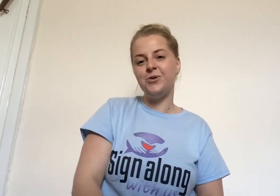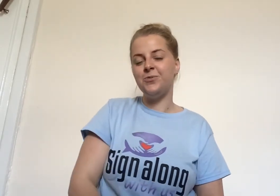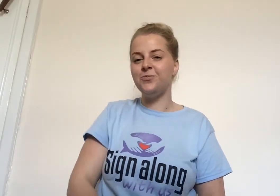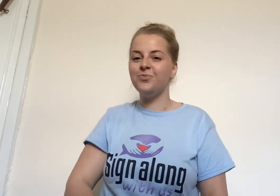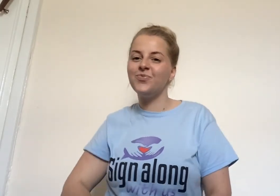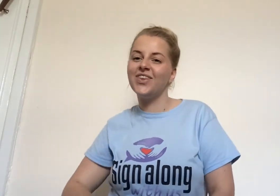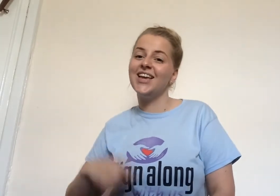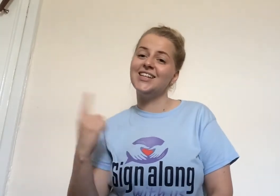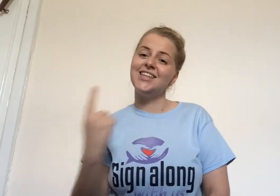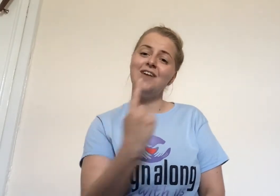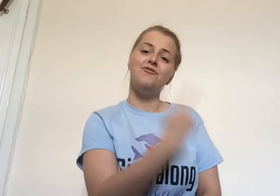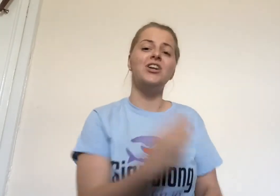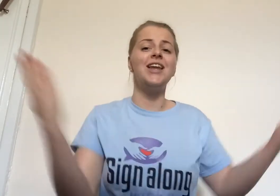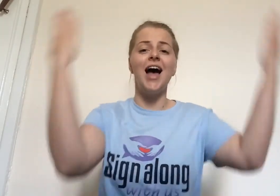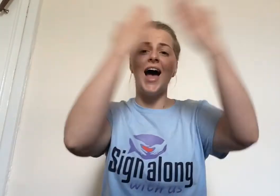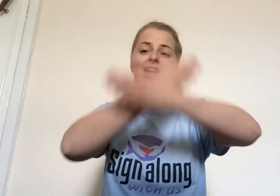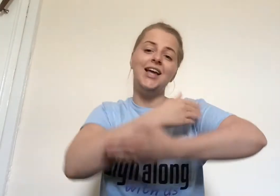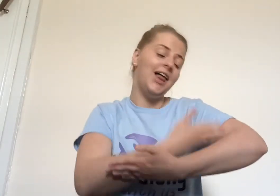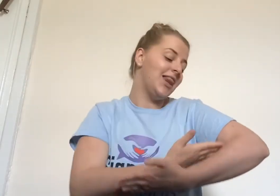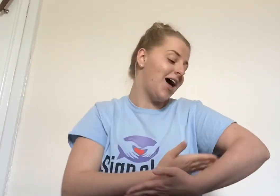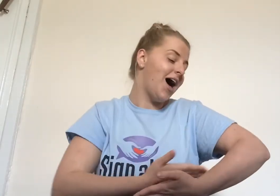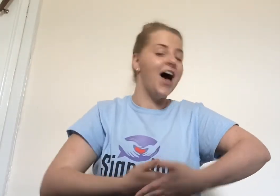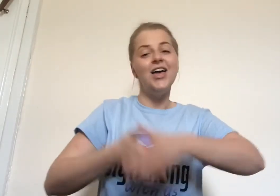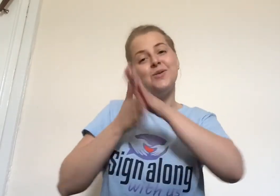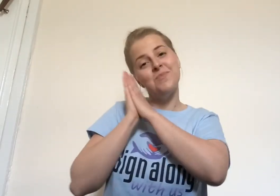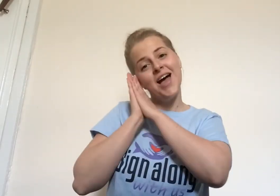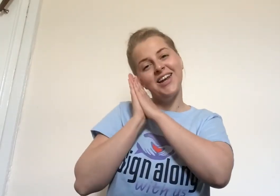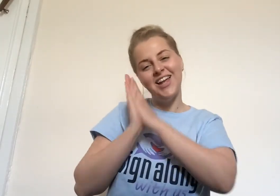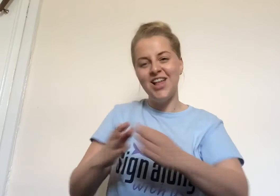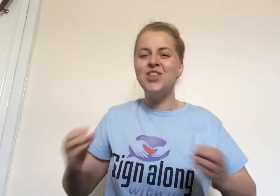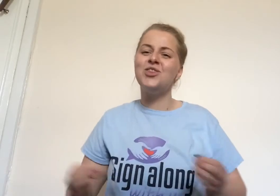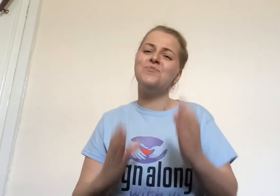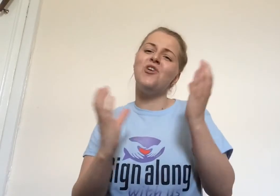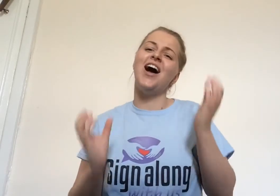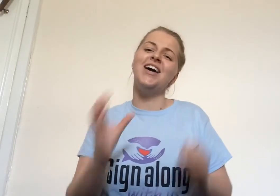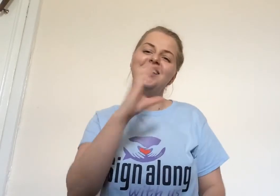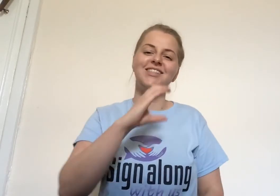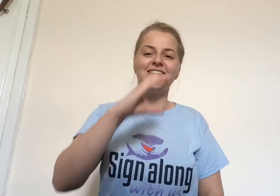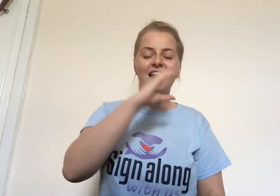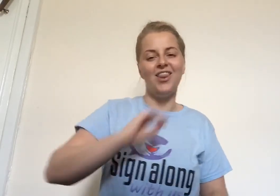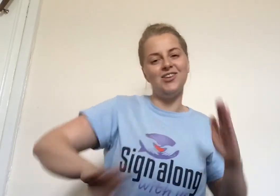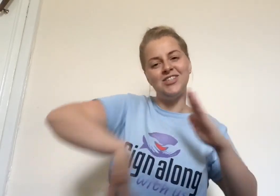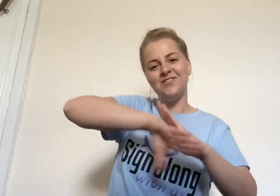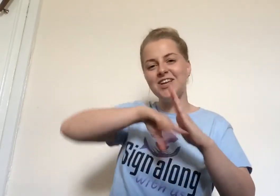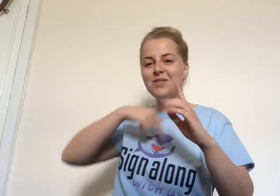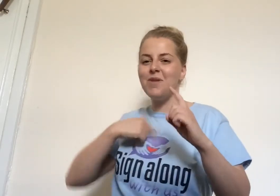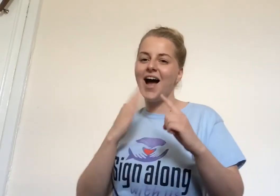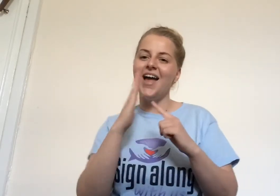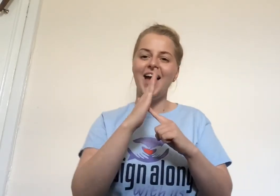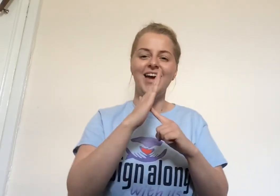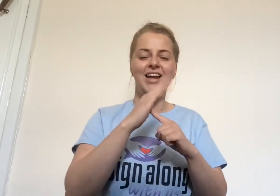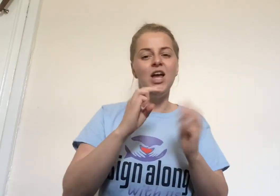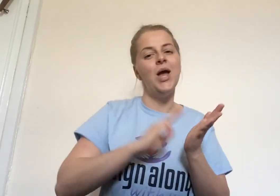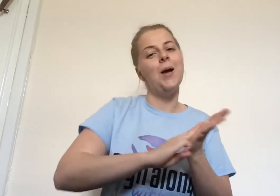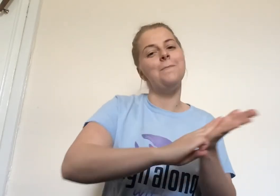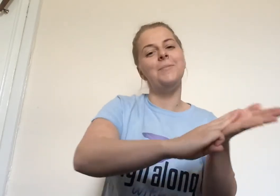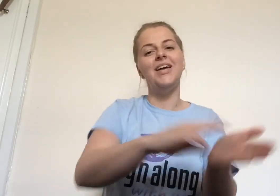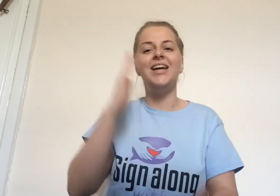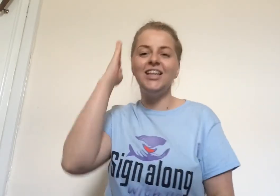Cause every night I lie in bed The brightest colors fill my head A million